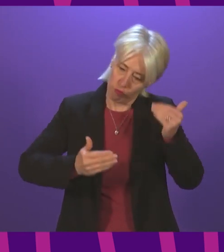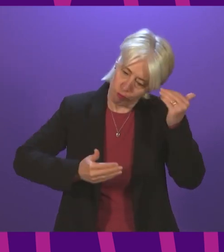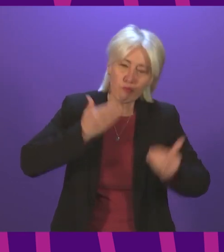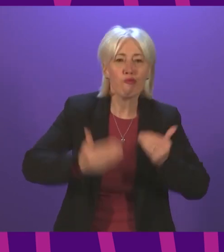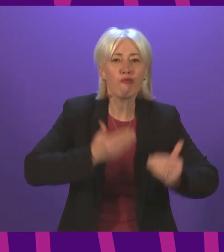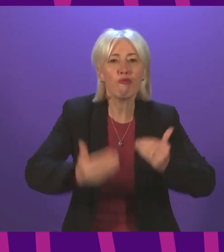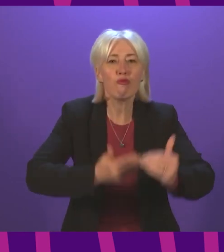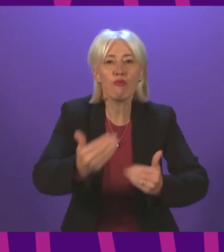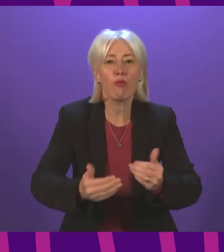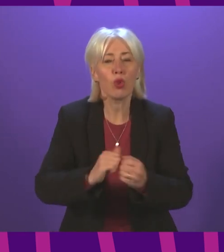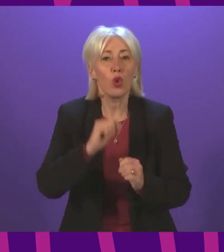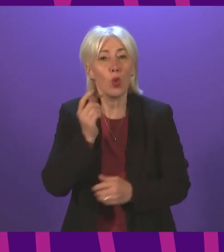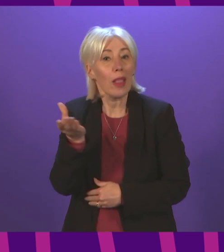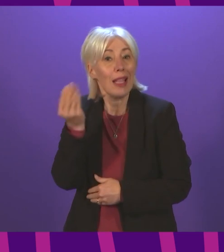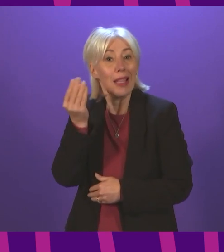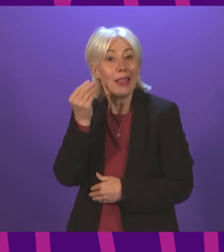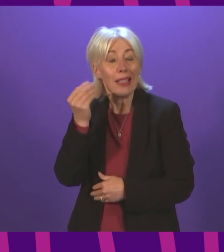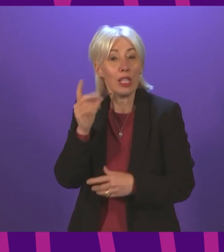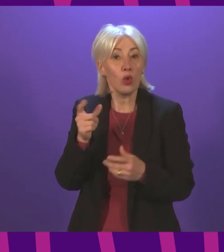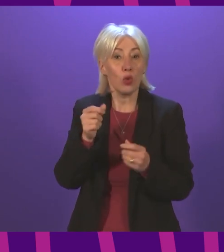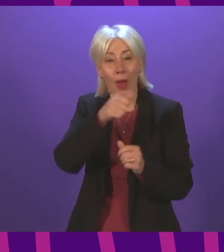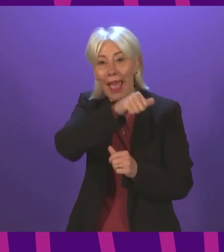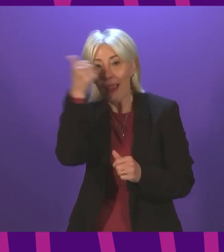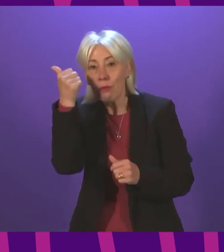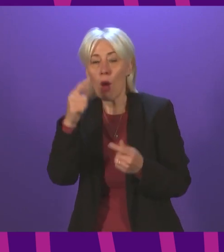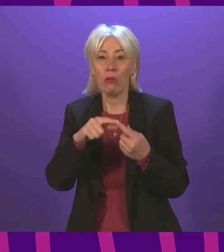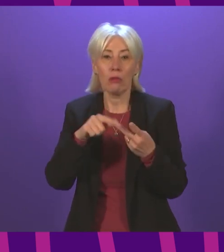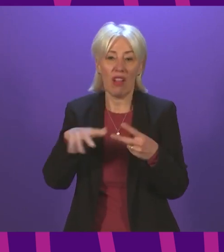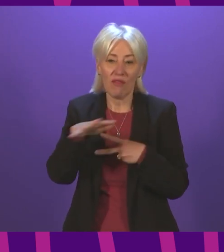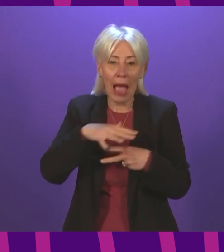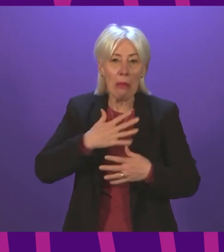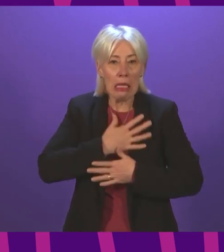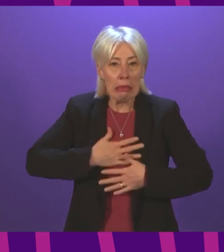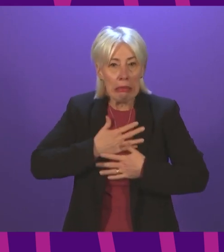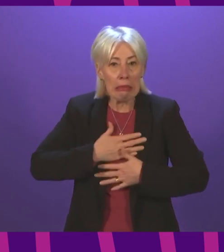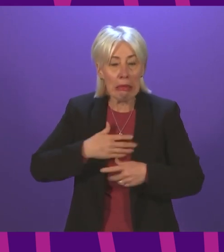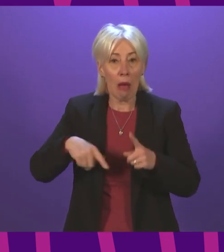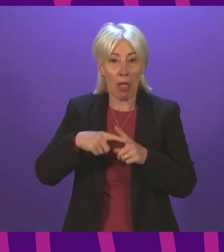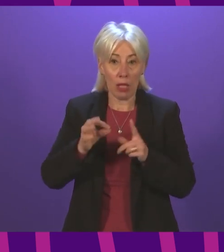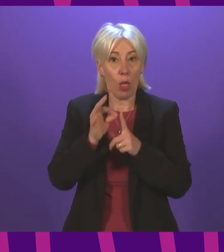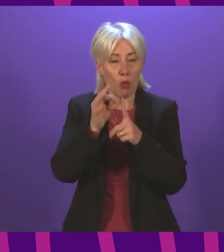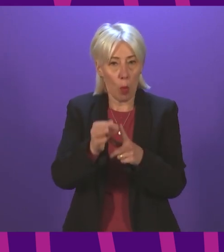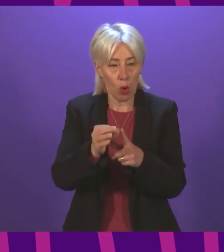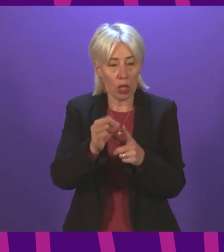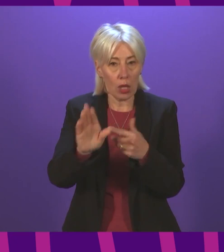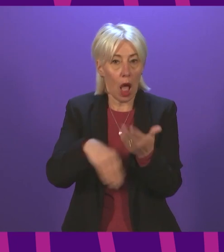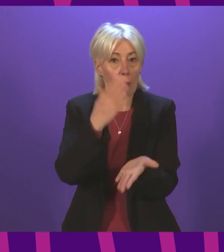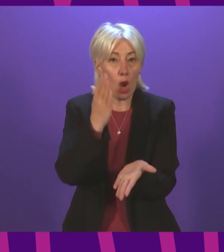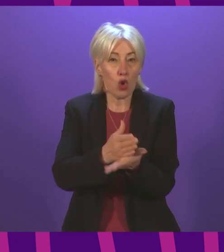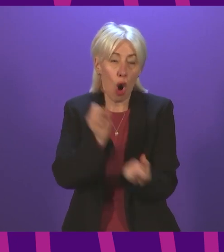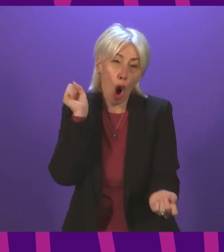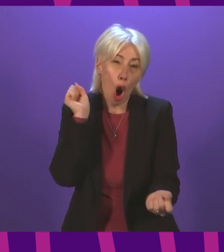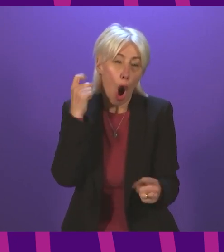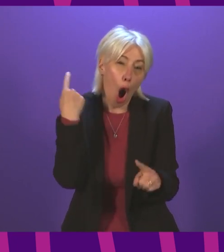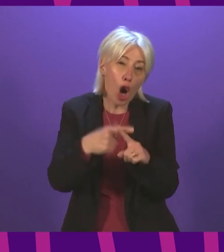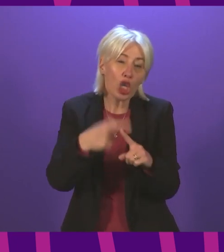So will she listen to the experts, the grieving families, and the proposals we are bringing forward, and ensure that there is urgent parliamentary